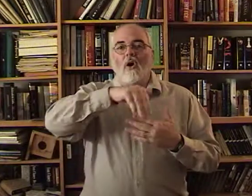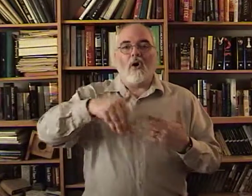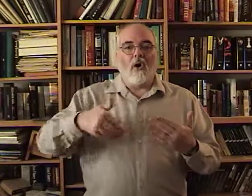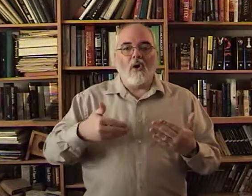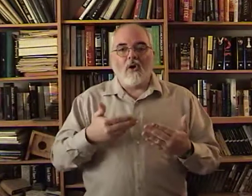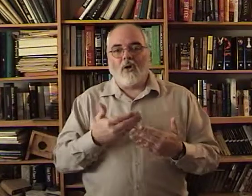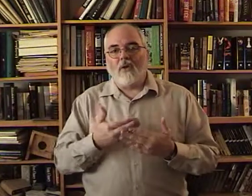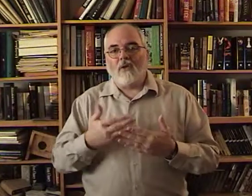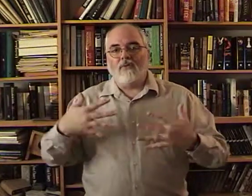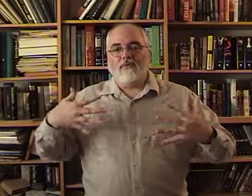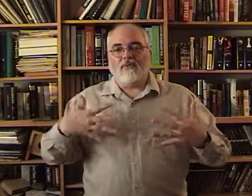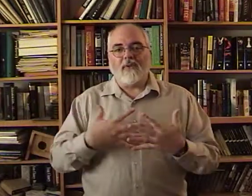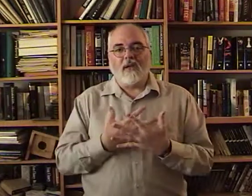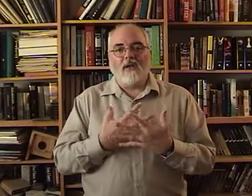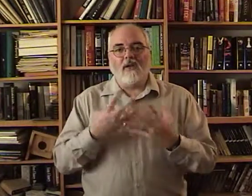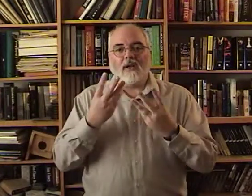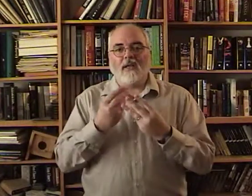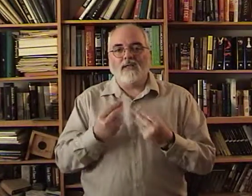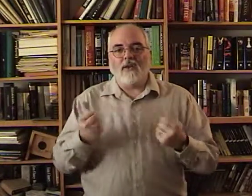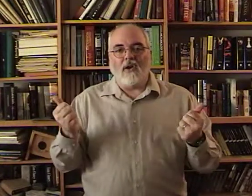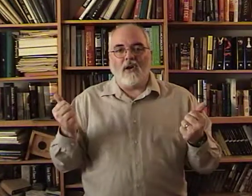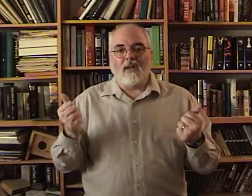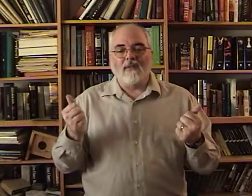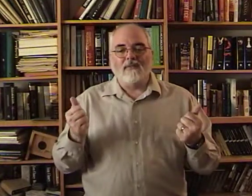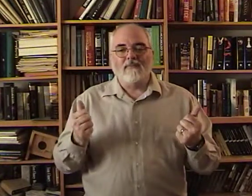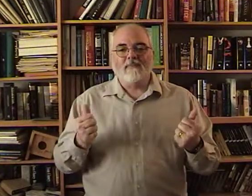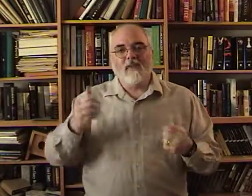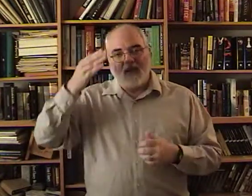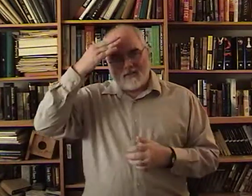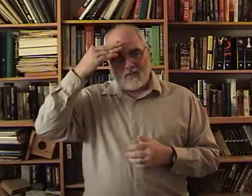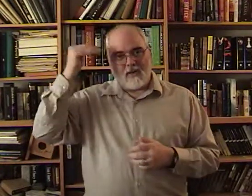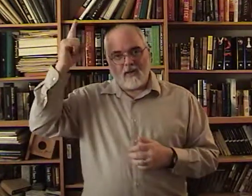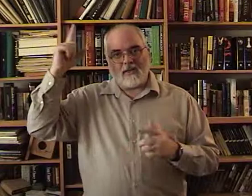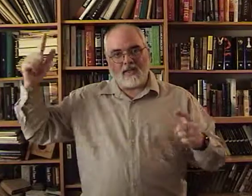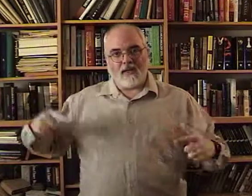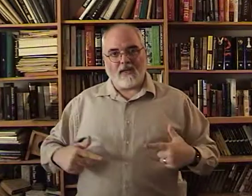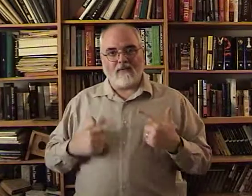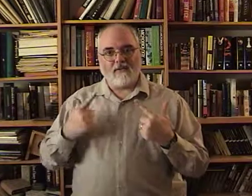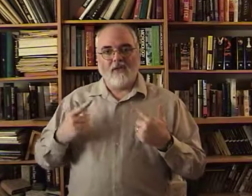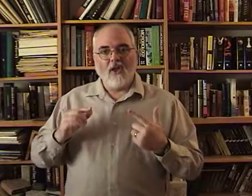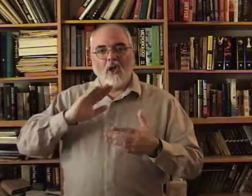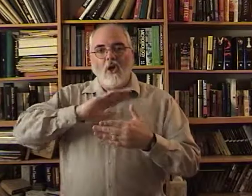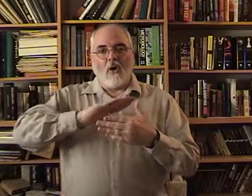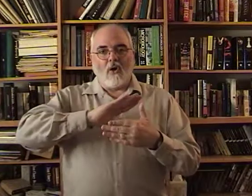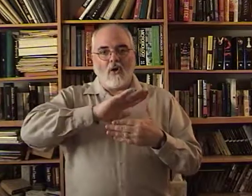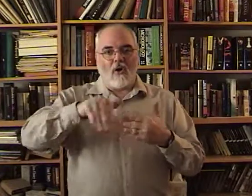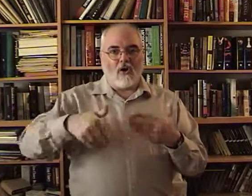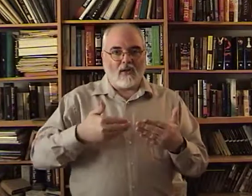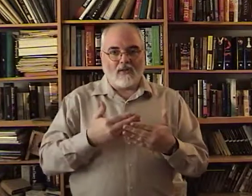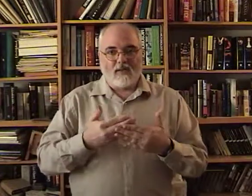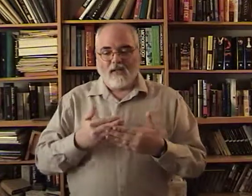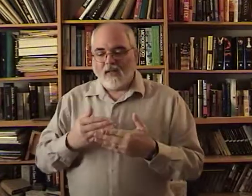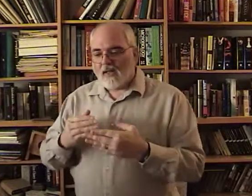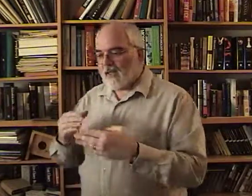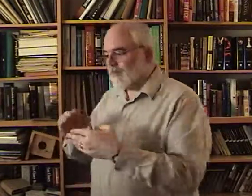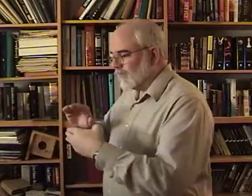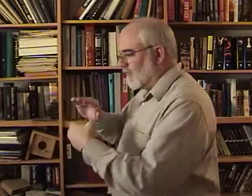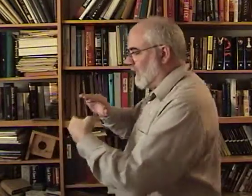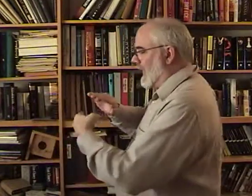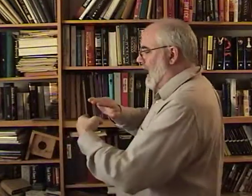All. Fear. Is. Gone. So. Because he lives. All. Make a